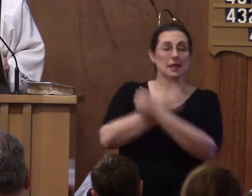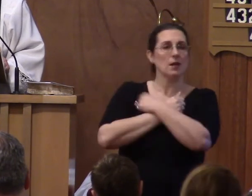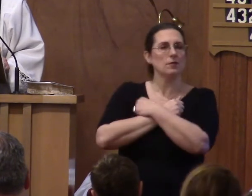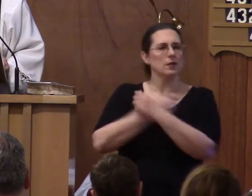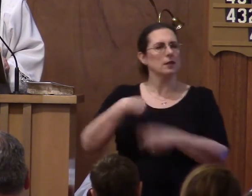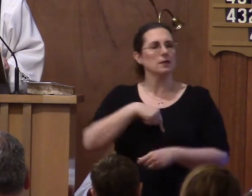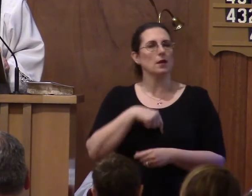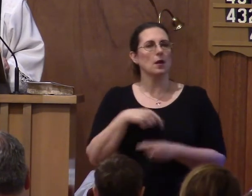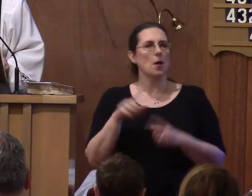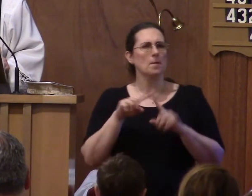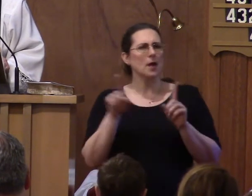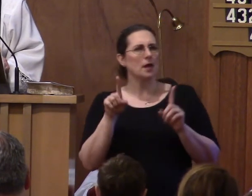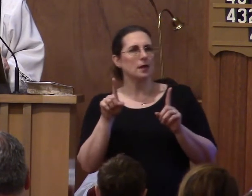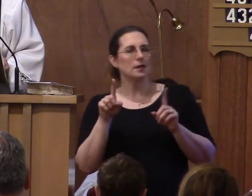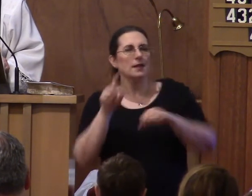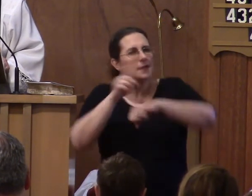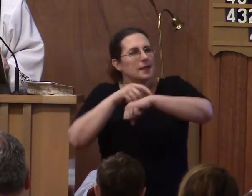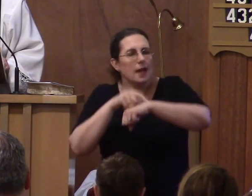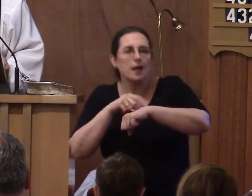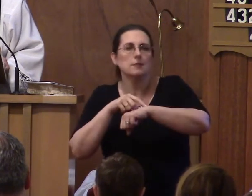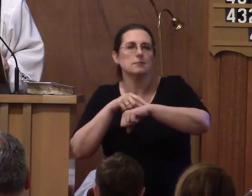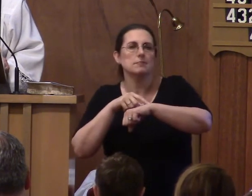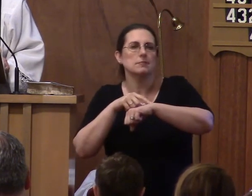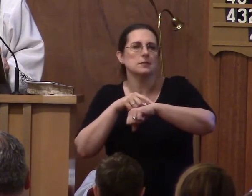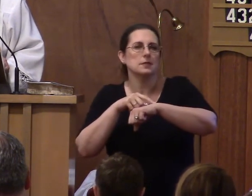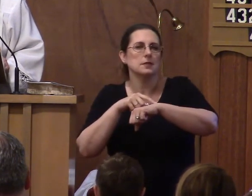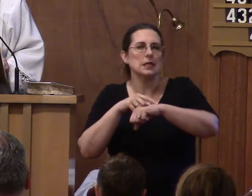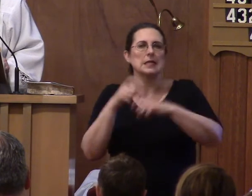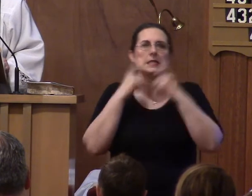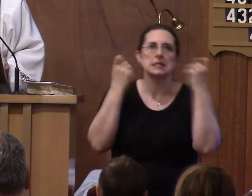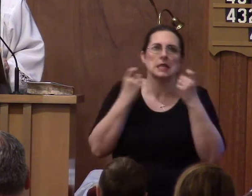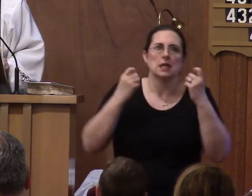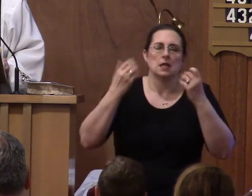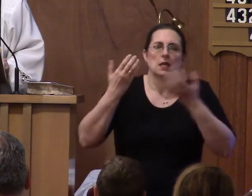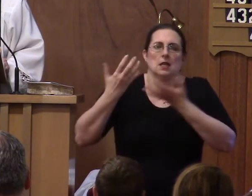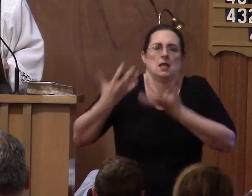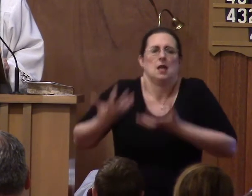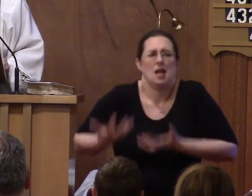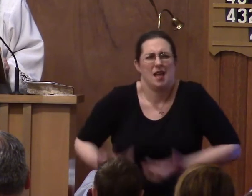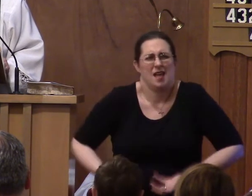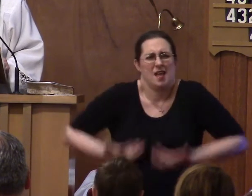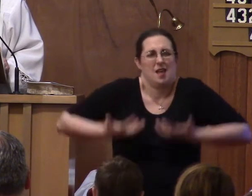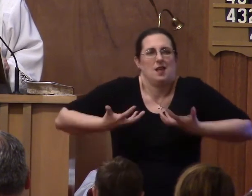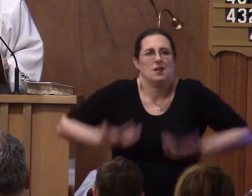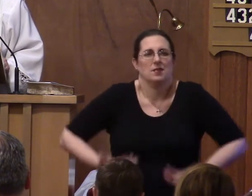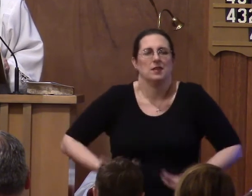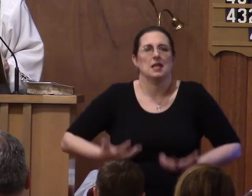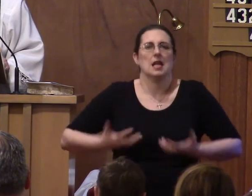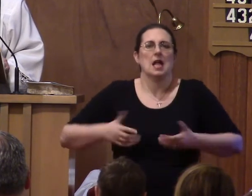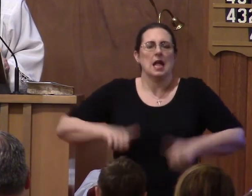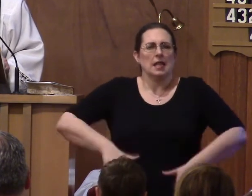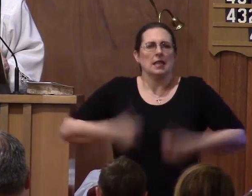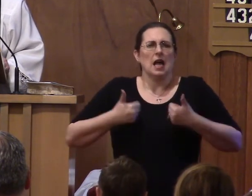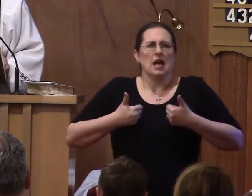about those times when sin is heavy? And life is nothing but floodwaters.